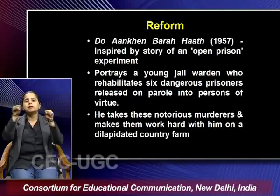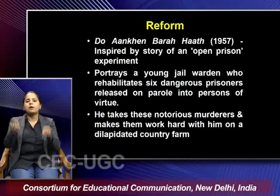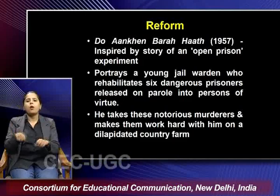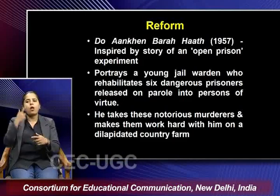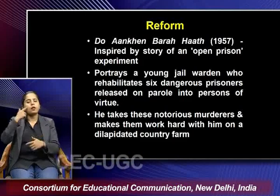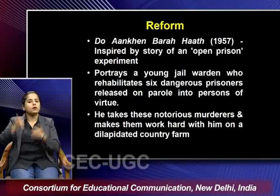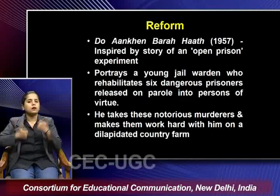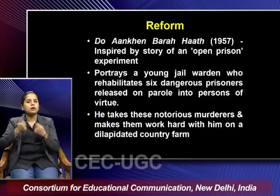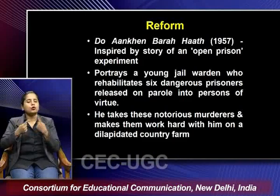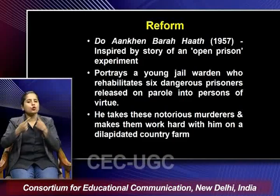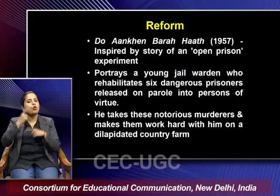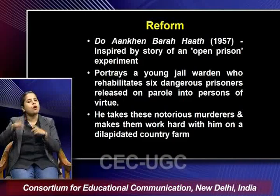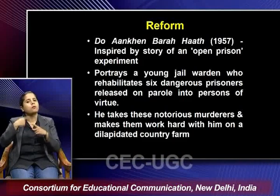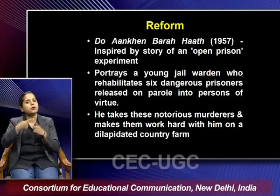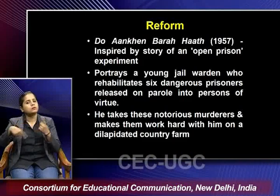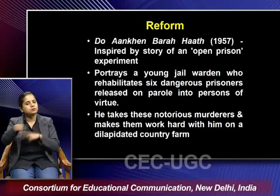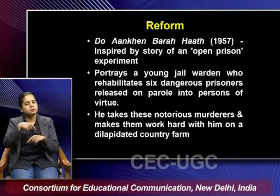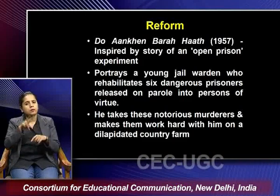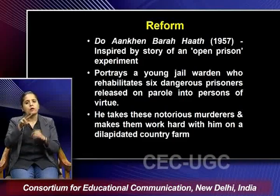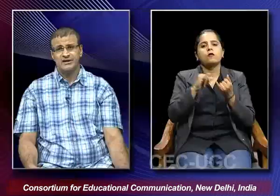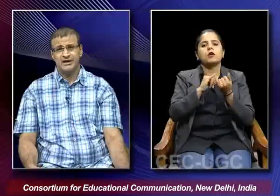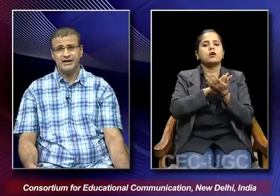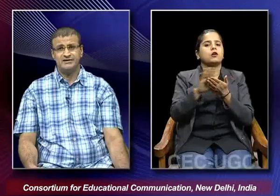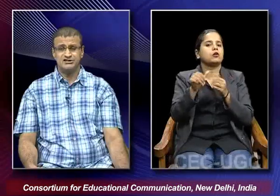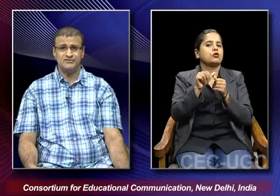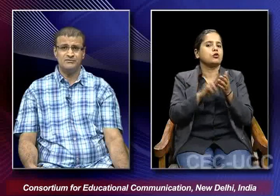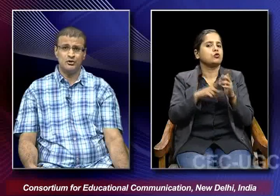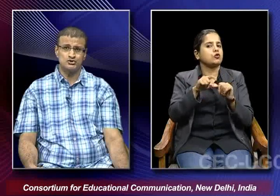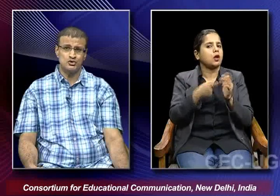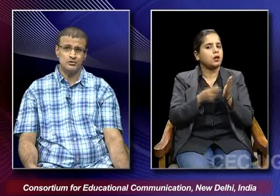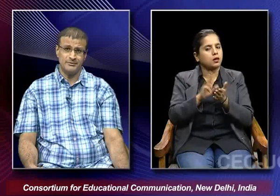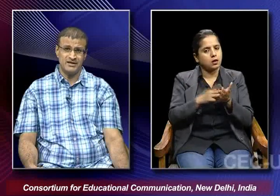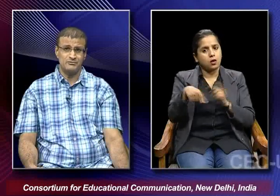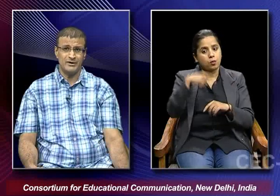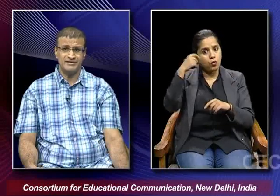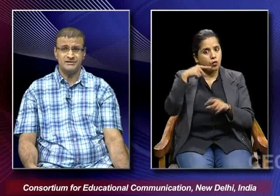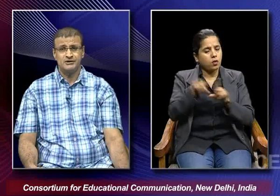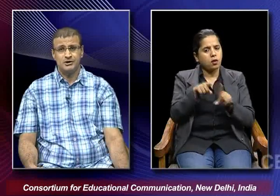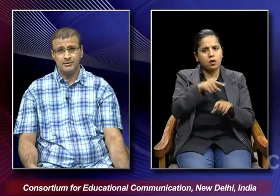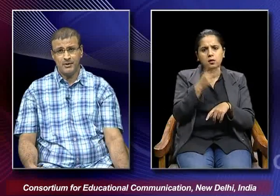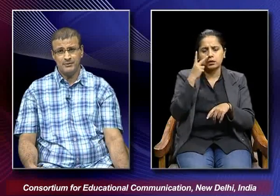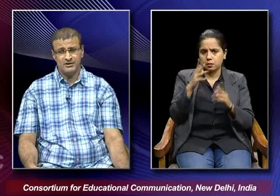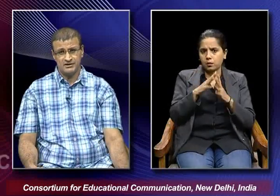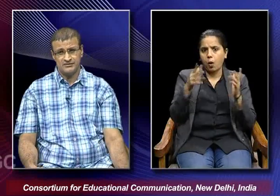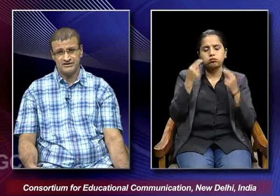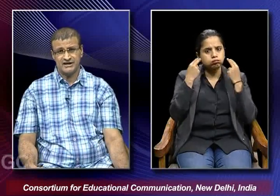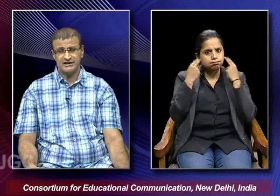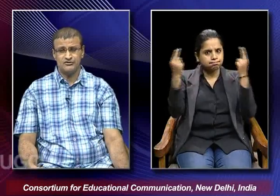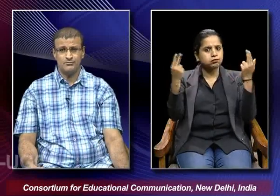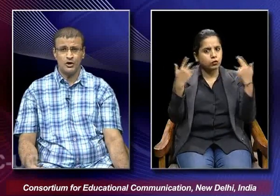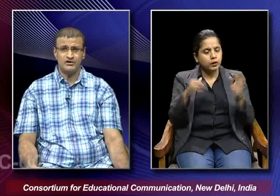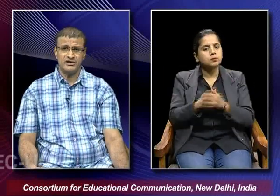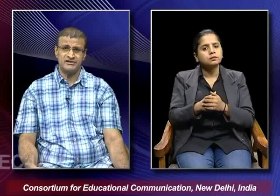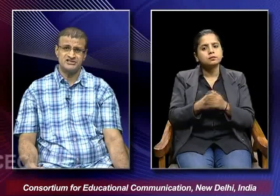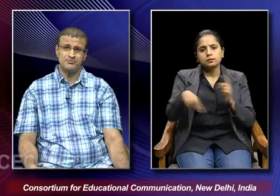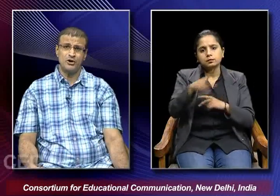as talked about by vishantaram and this film also became quite popular with the kind of